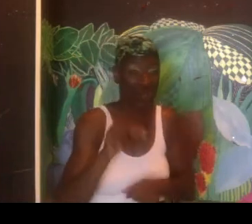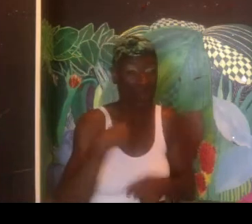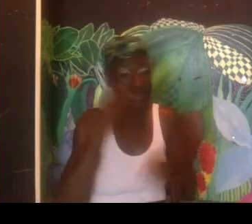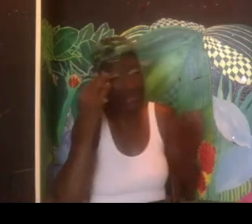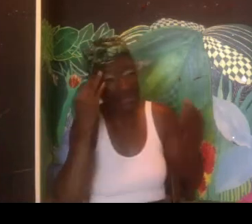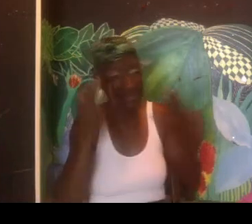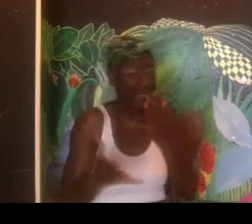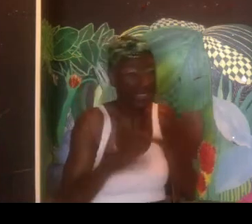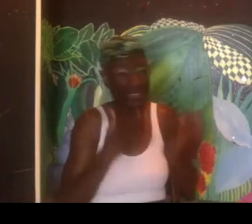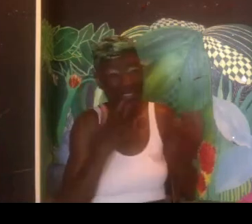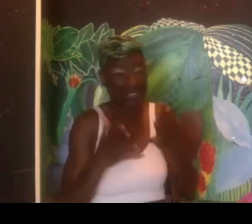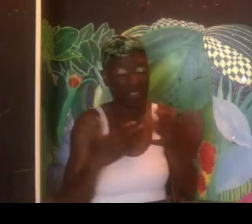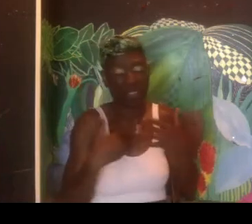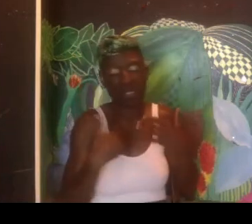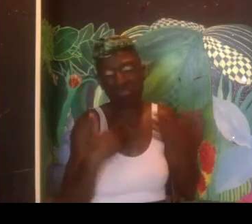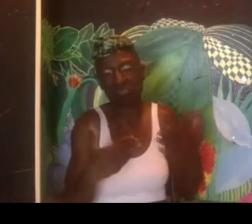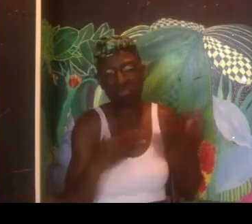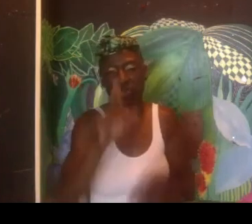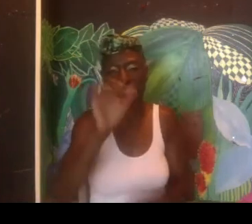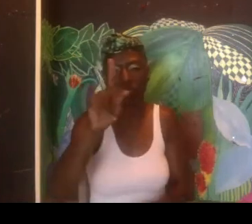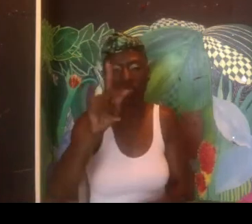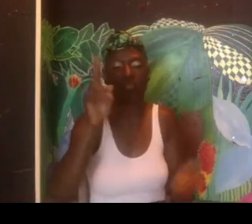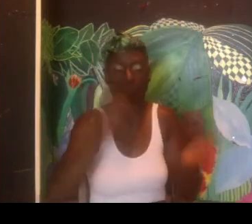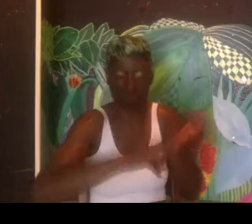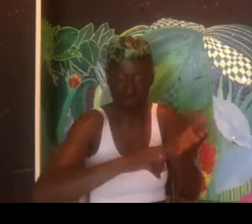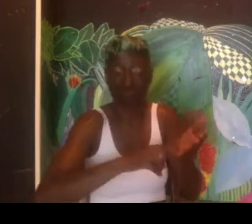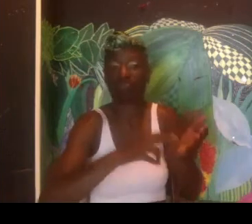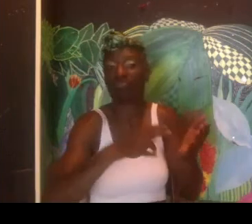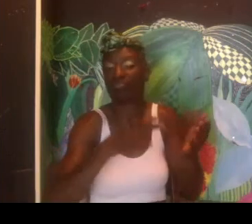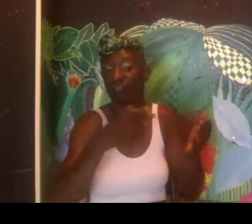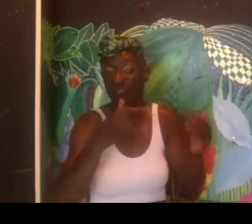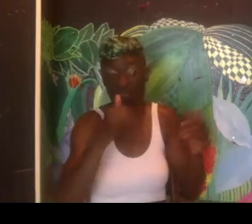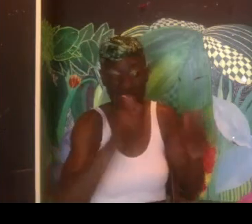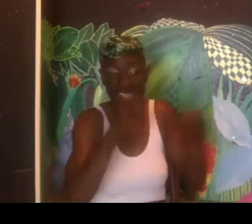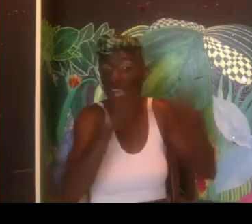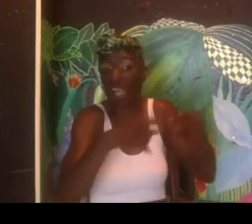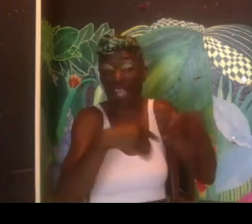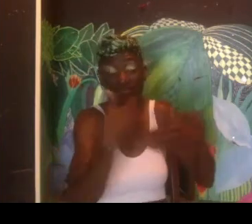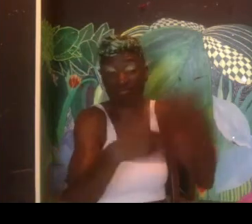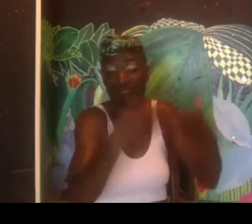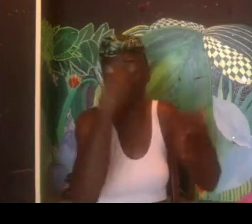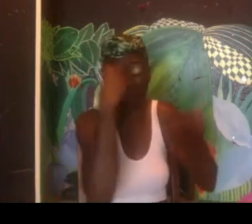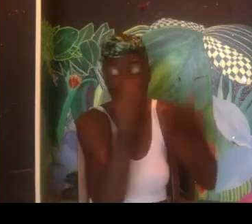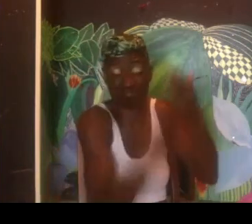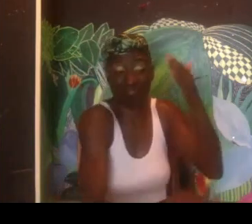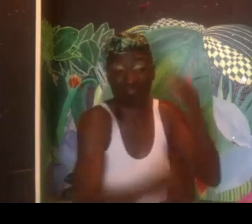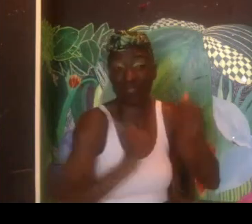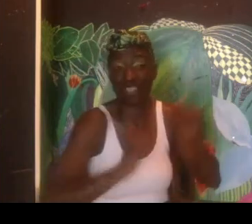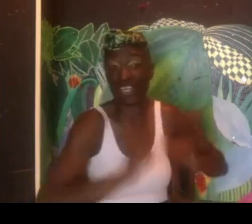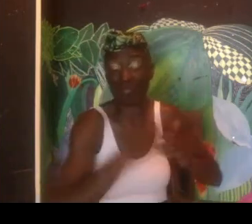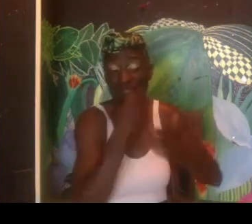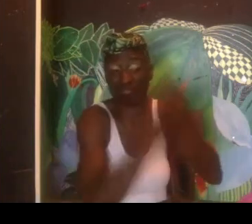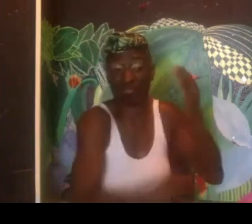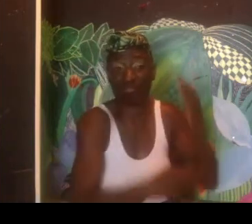a contract. I was really shocked by that. But then as I thought about it, and I wondered, and I decided to go ahead and sign the